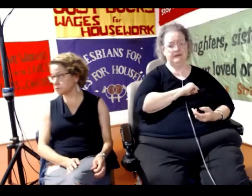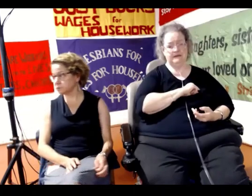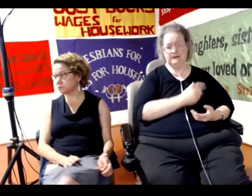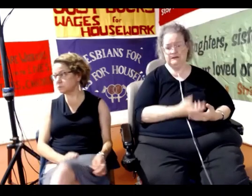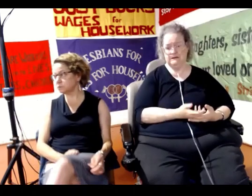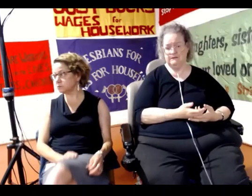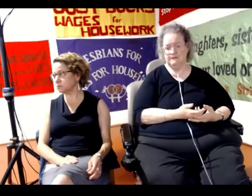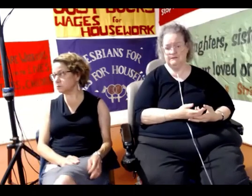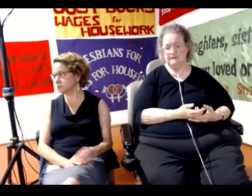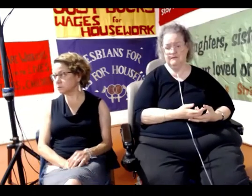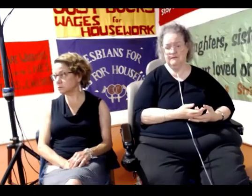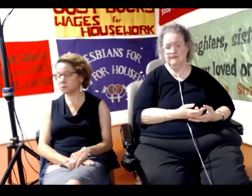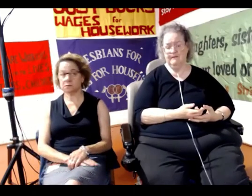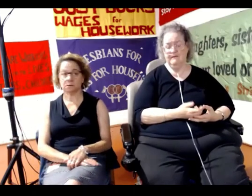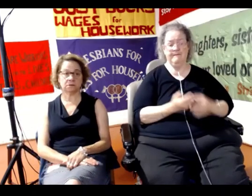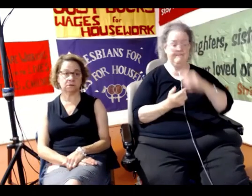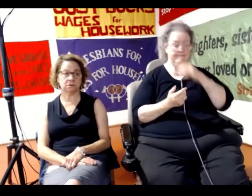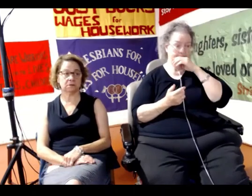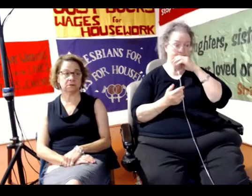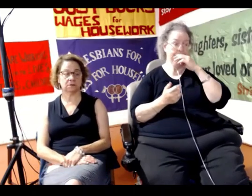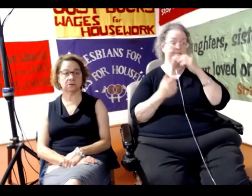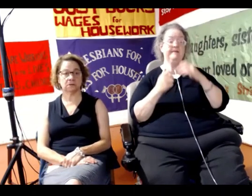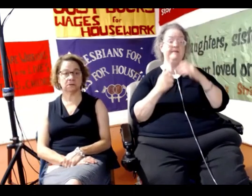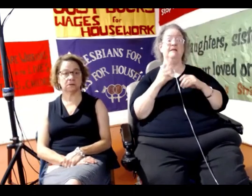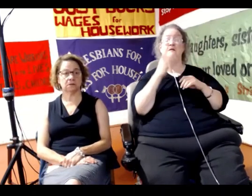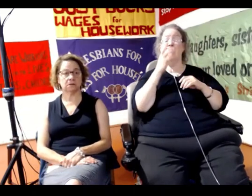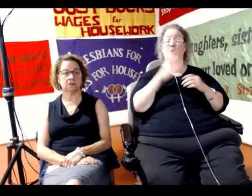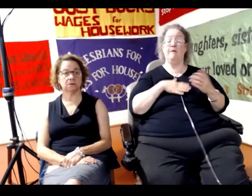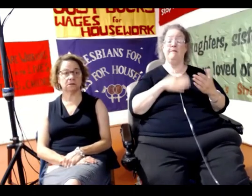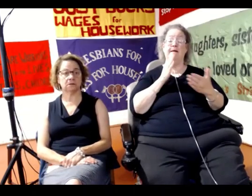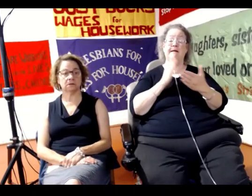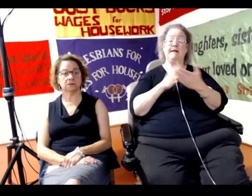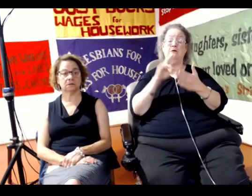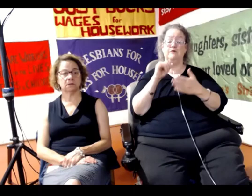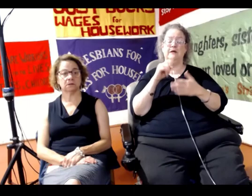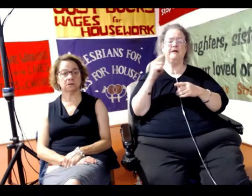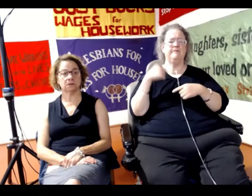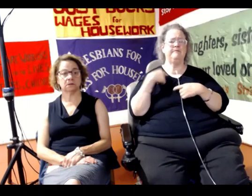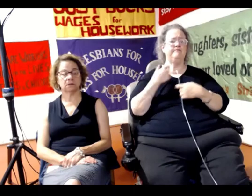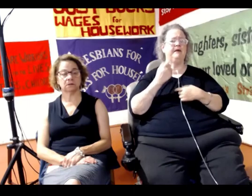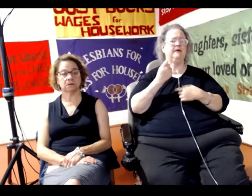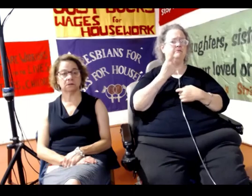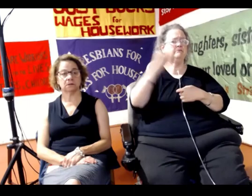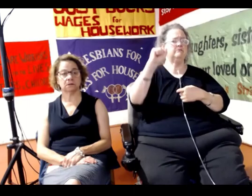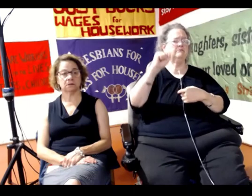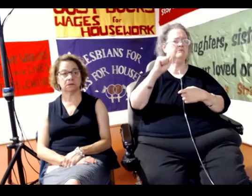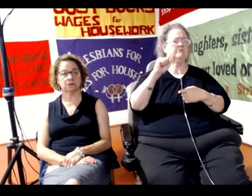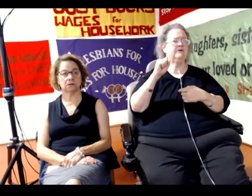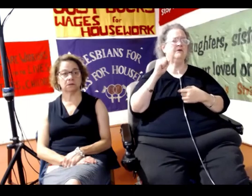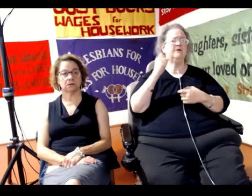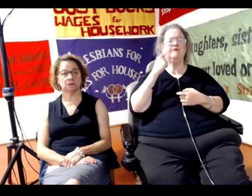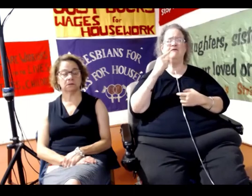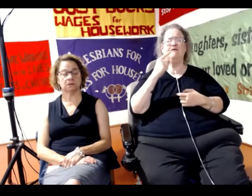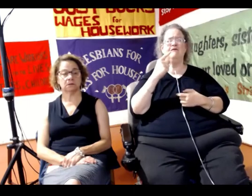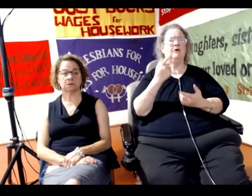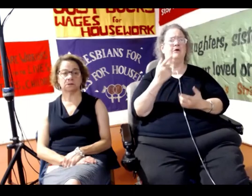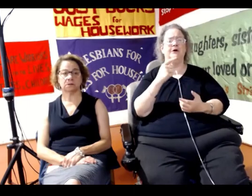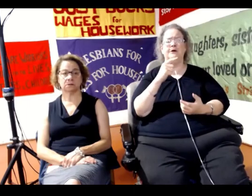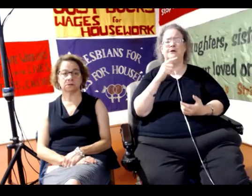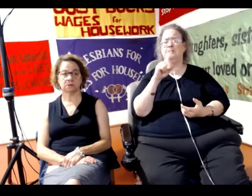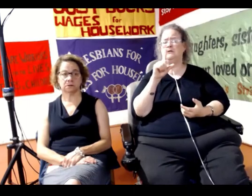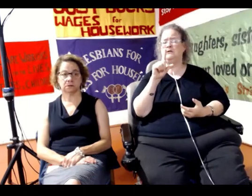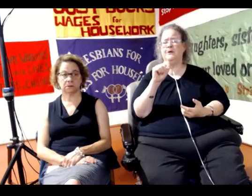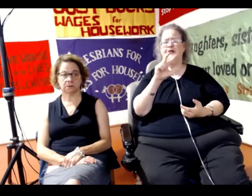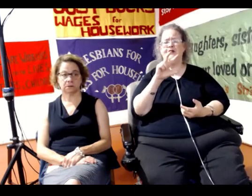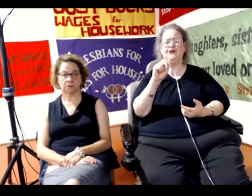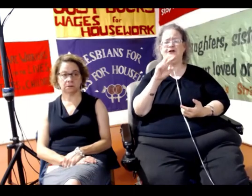Now, Women Against Rape has been protesting police rape and racism for decades. Now, it's undeniable. Every few